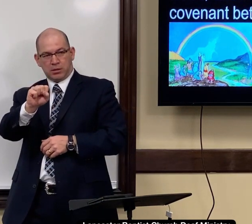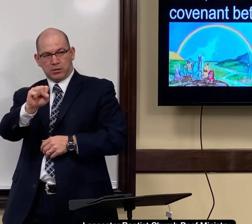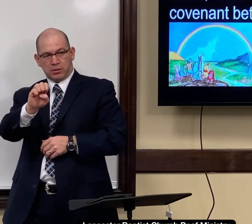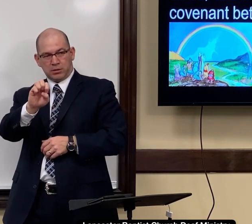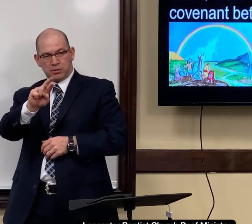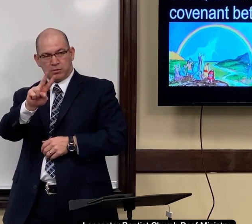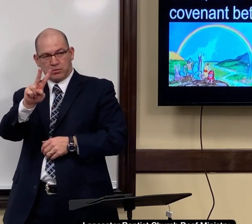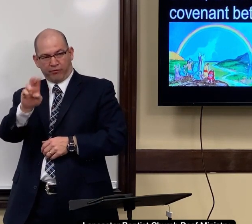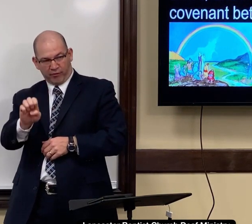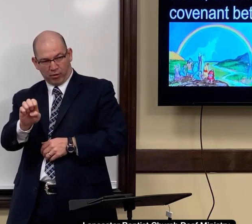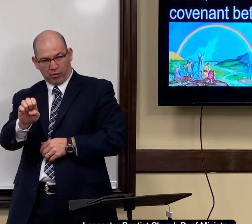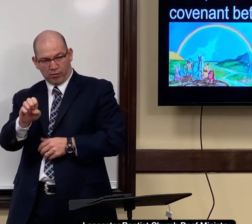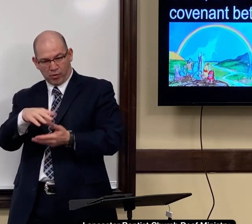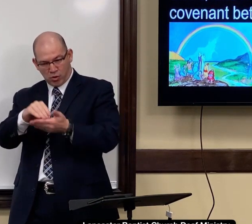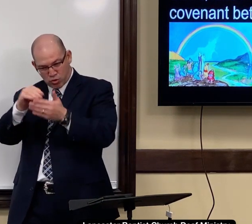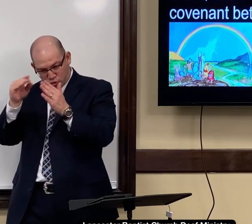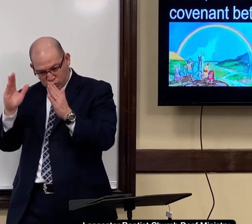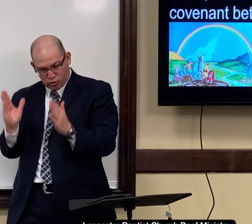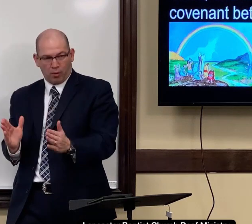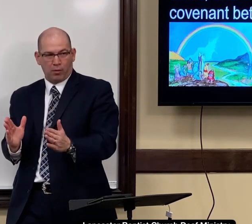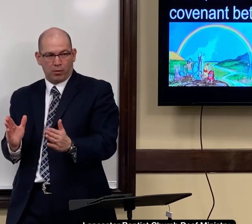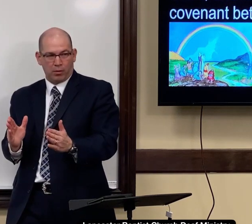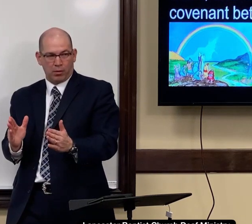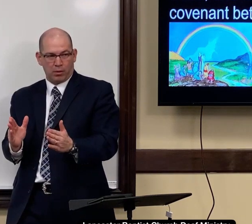I was in the reserve as a student.